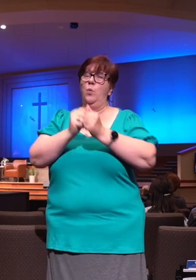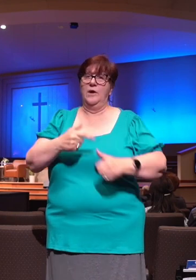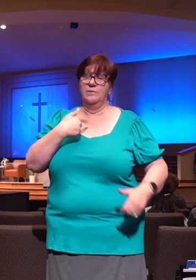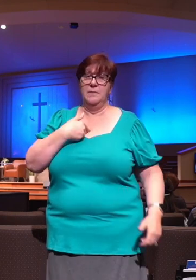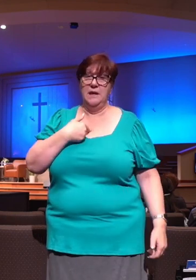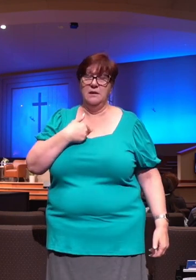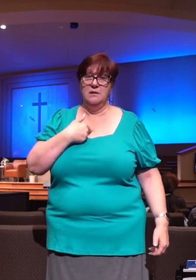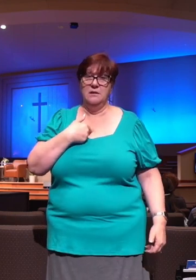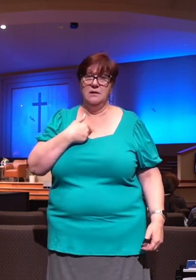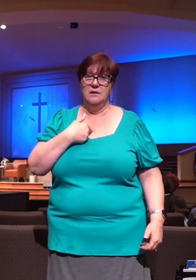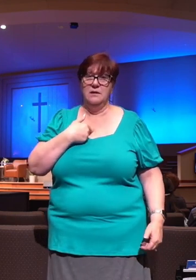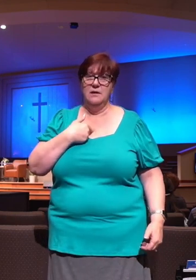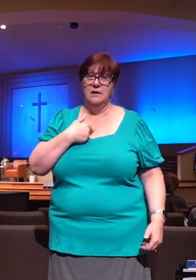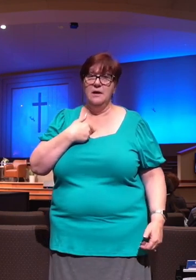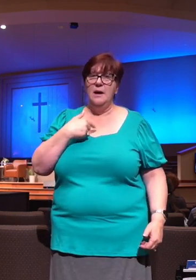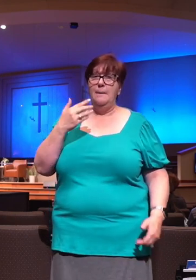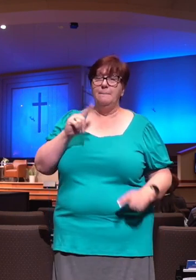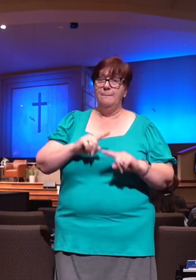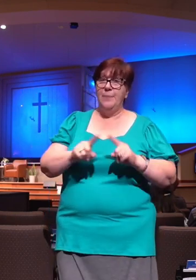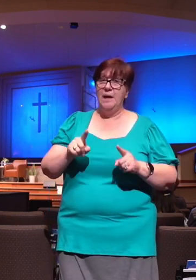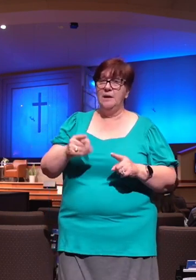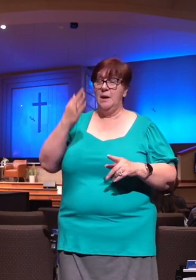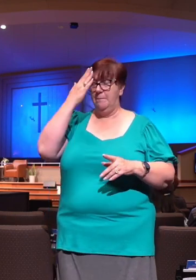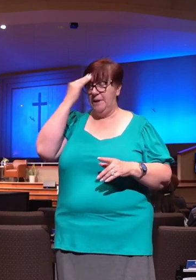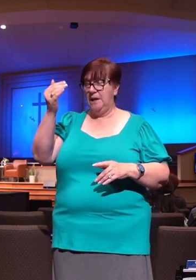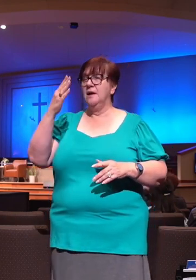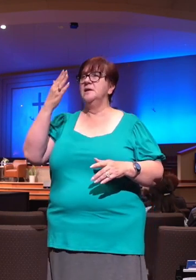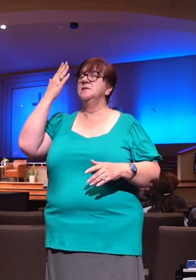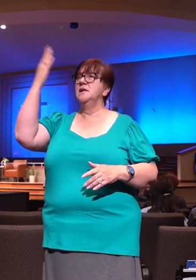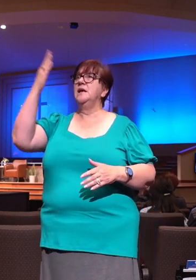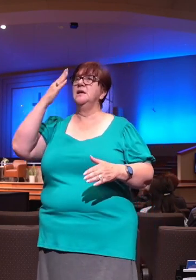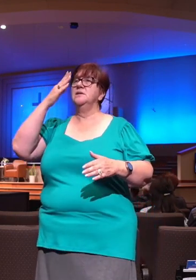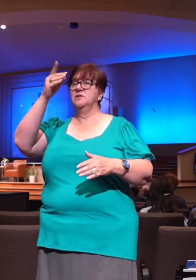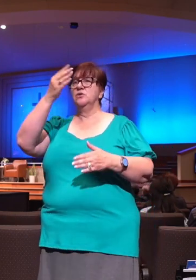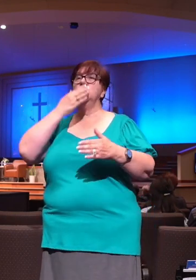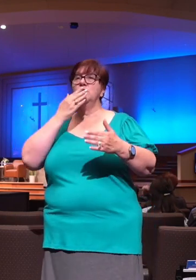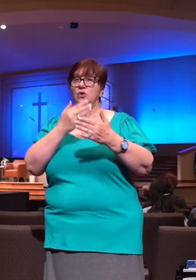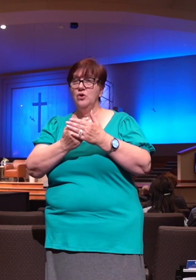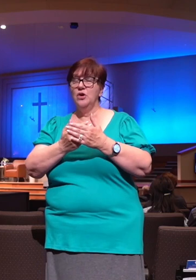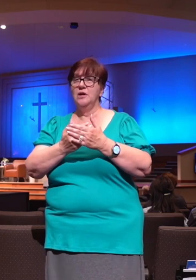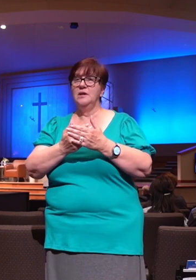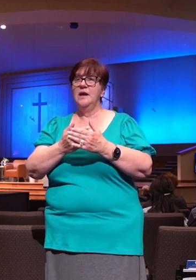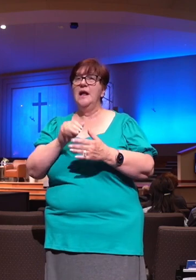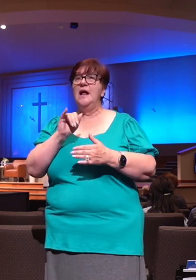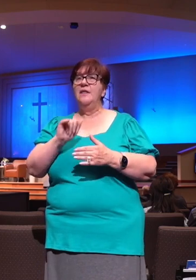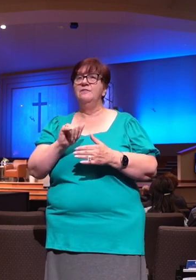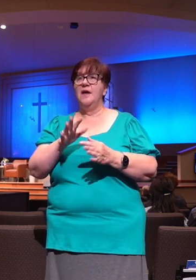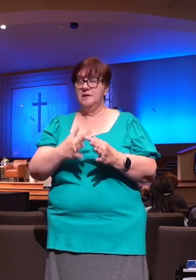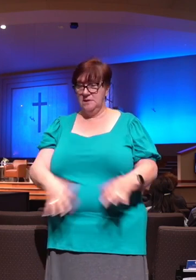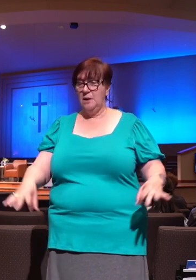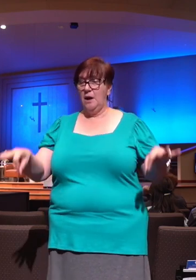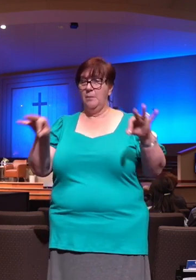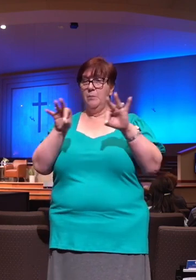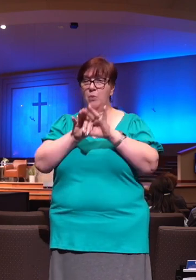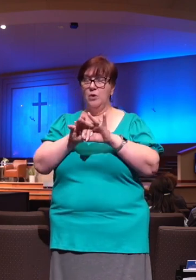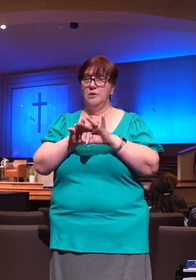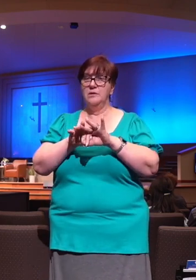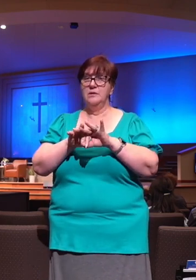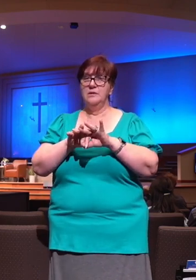there. The goodness of God, can't give you anything back, but God, you are good. So God is always with me, so I will not fear. God is